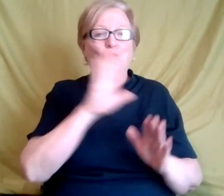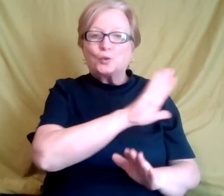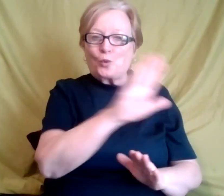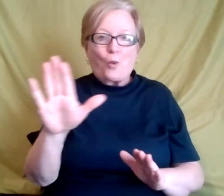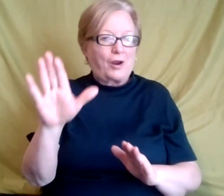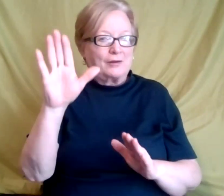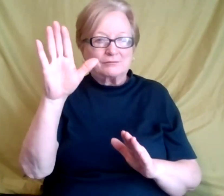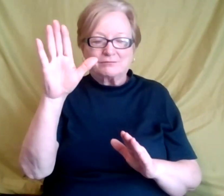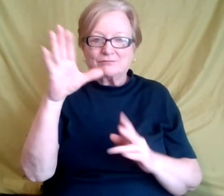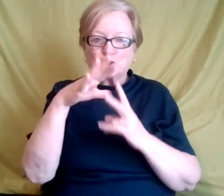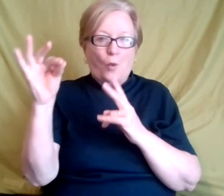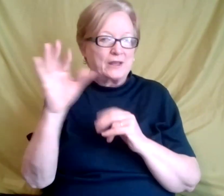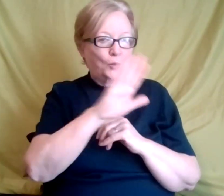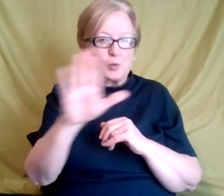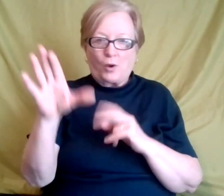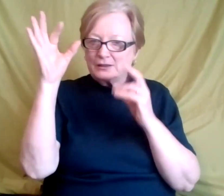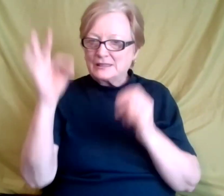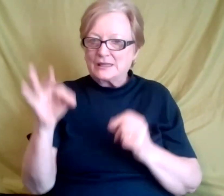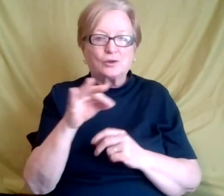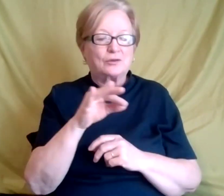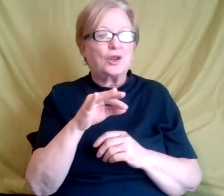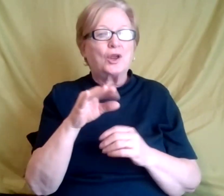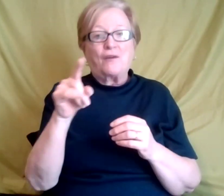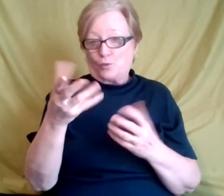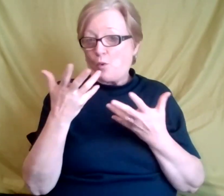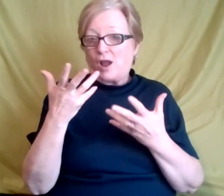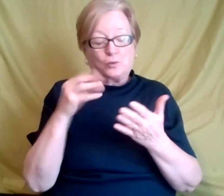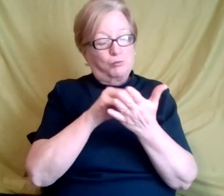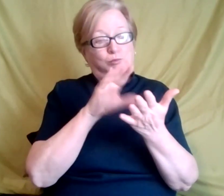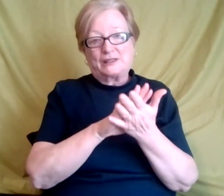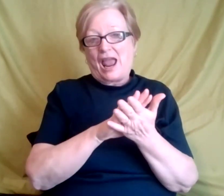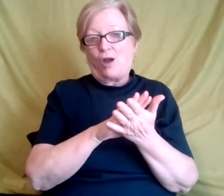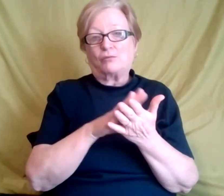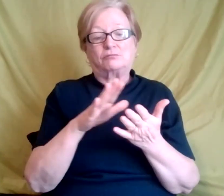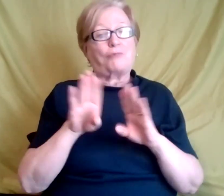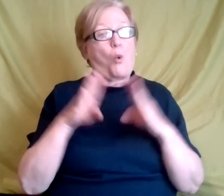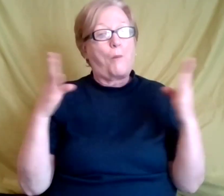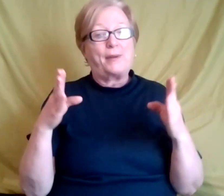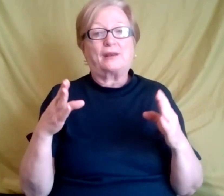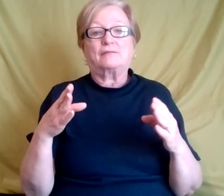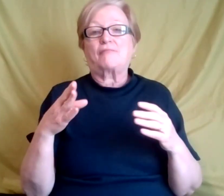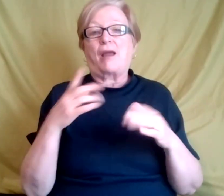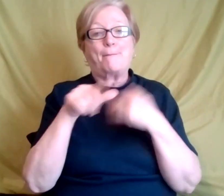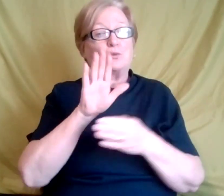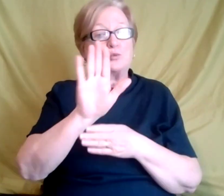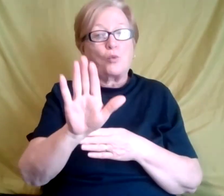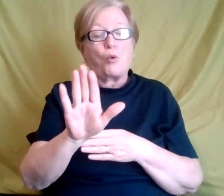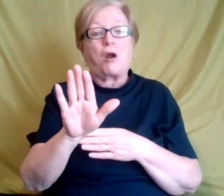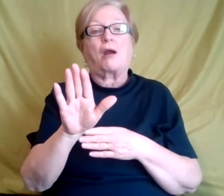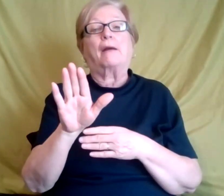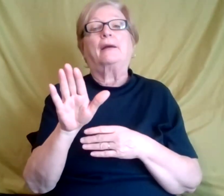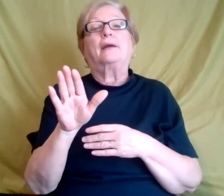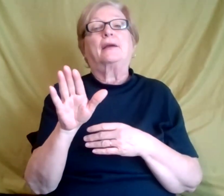if you do decide to disclose, make sure you really focus on your